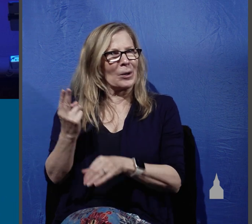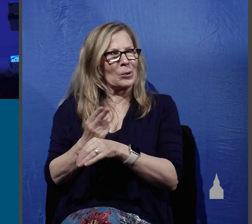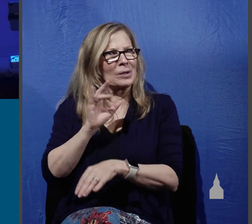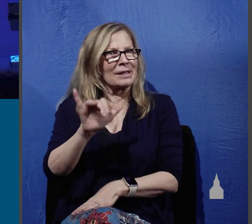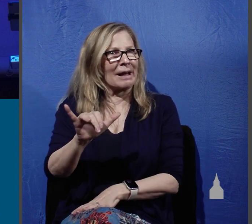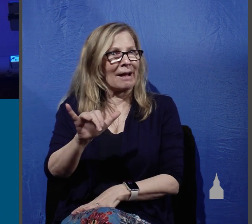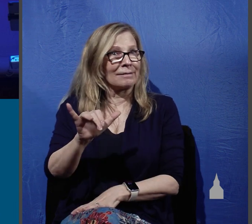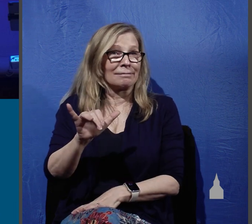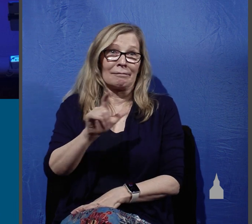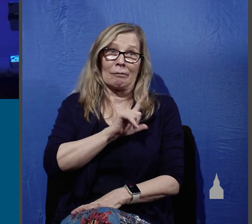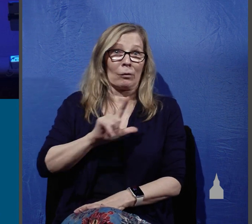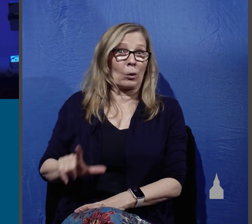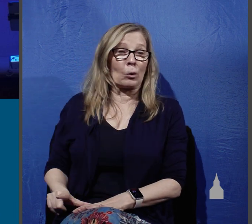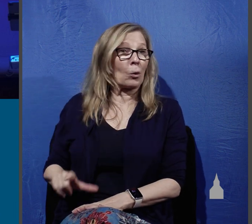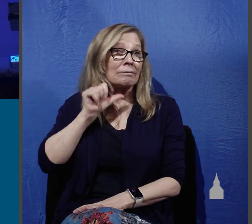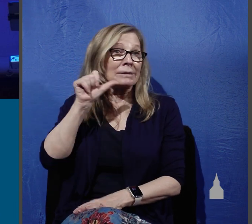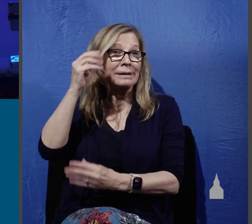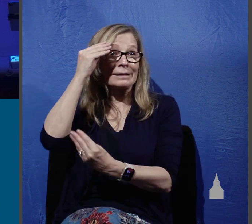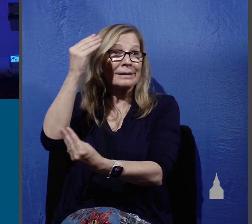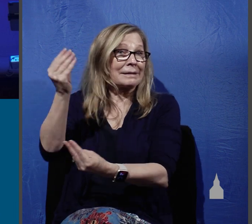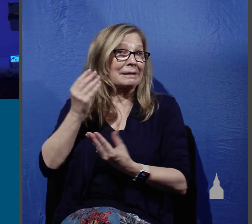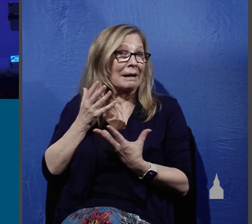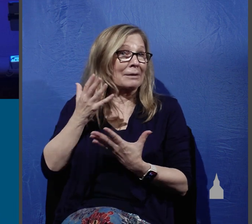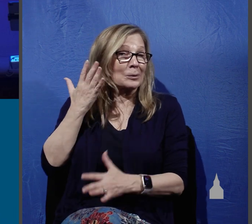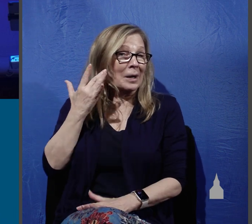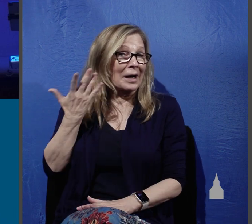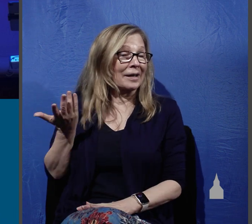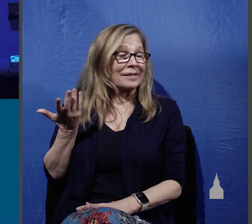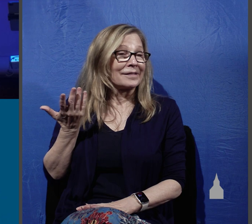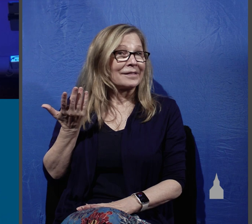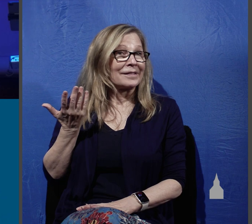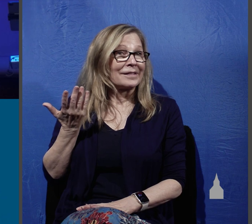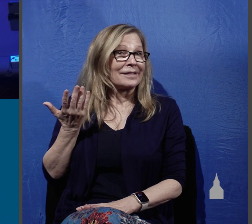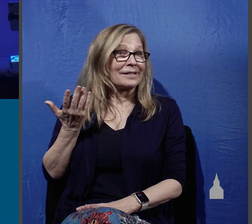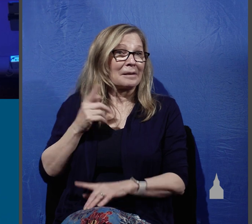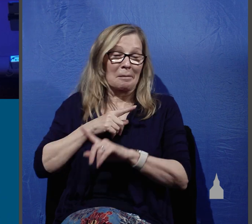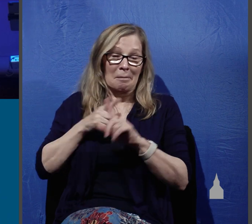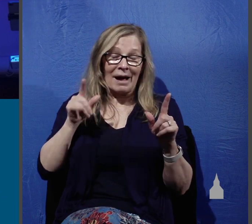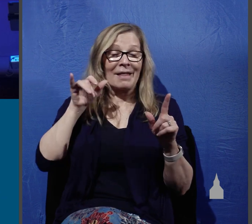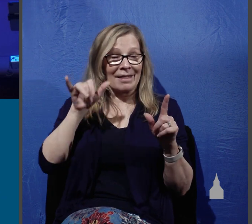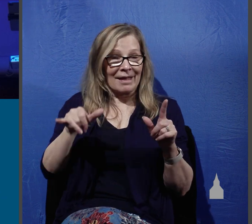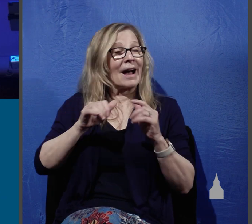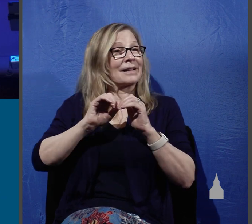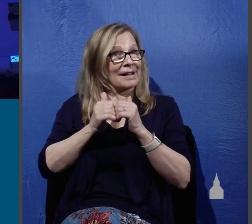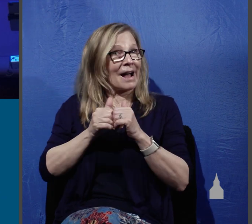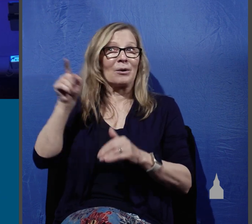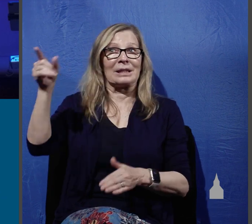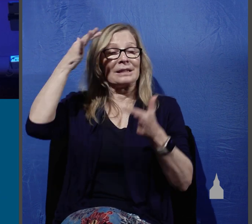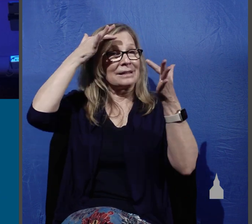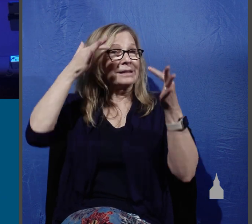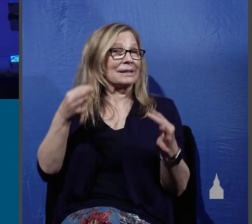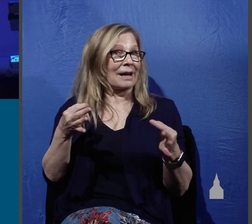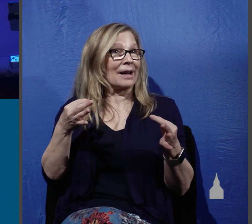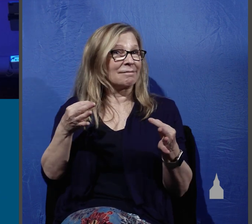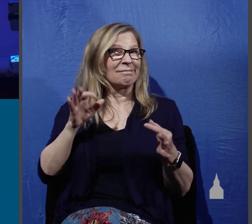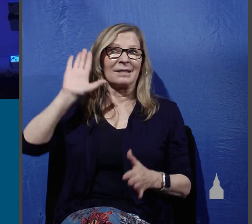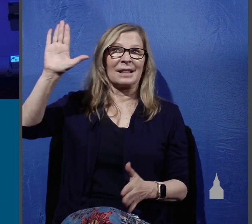entrusted such important kingdom work to us, only that this is the way he has chosen to do it. And this morning, as we